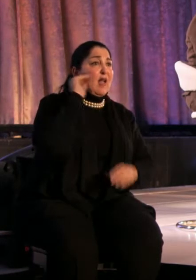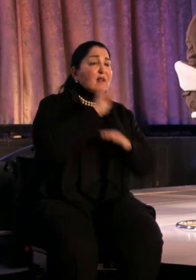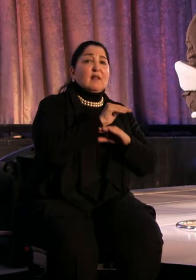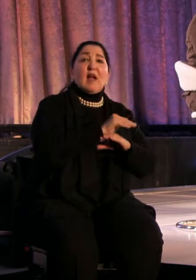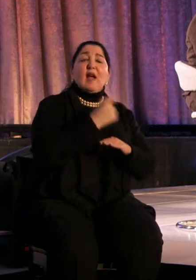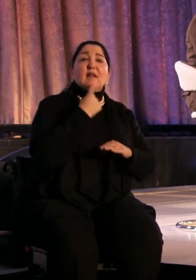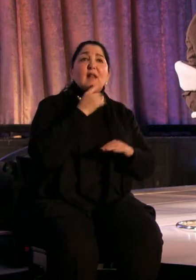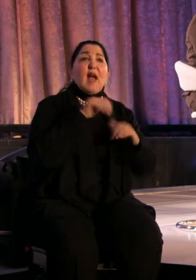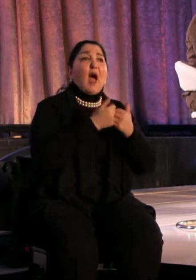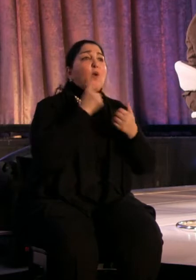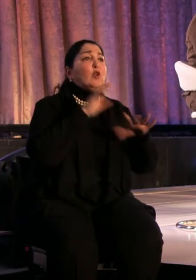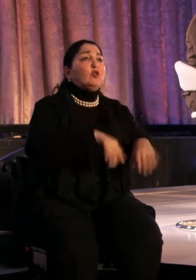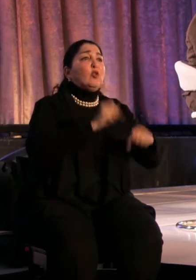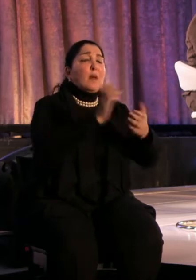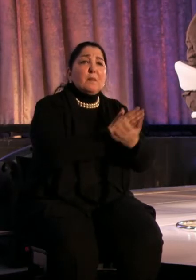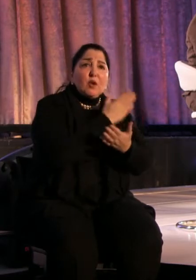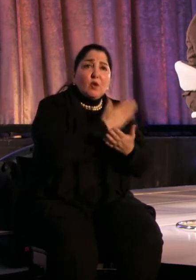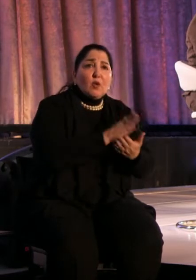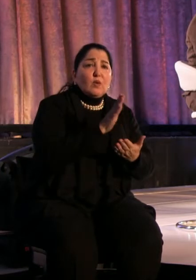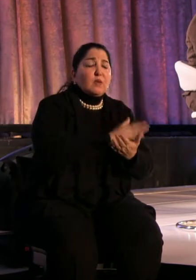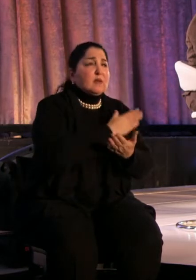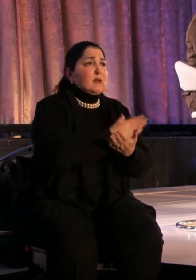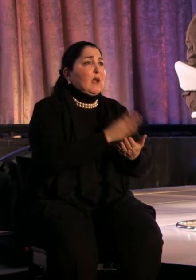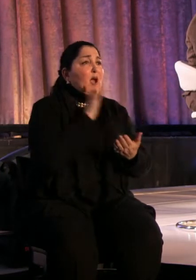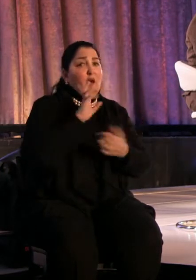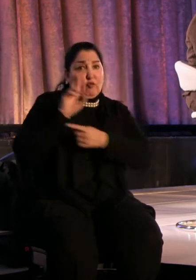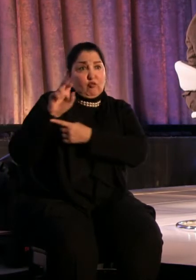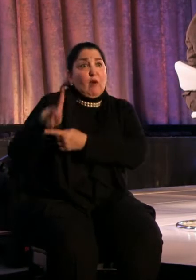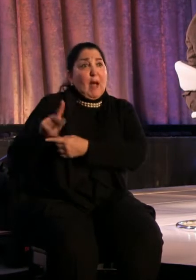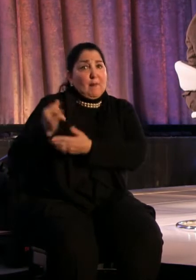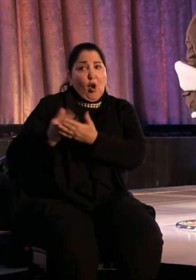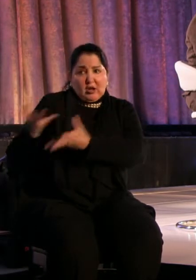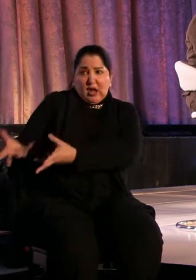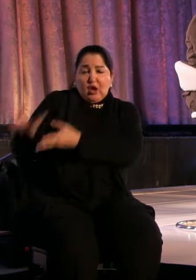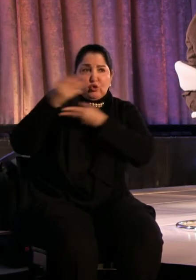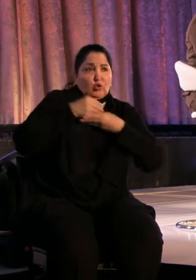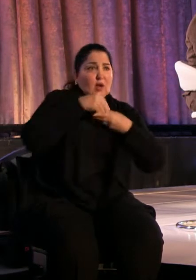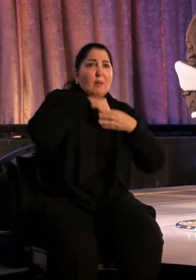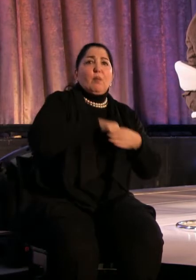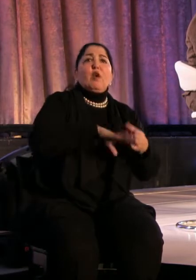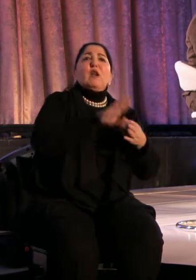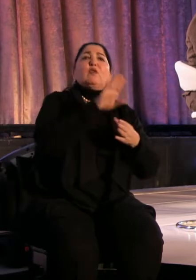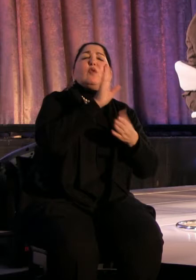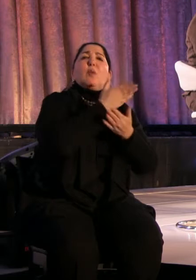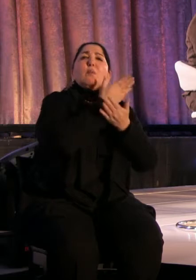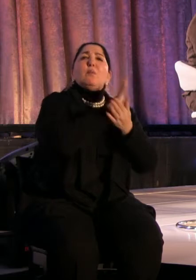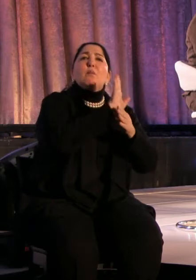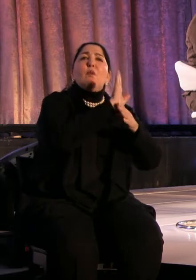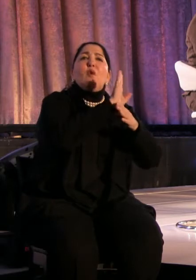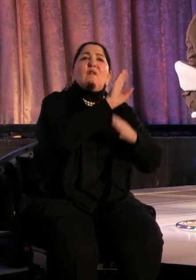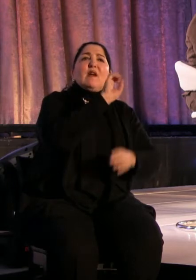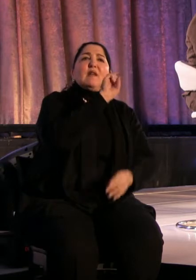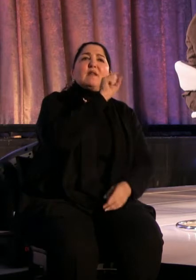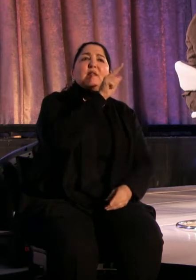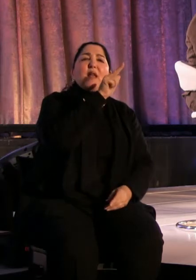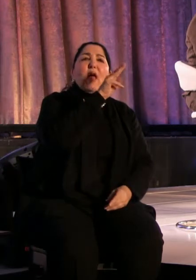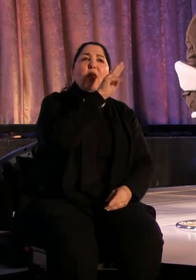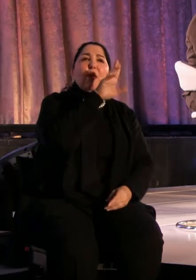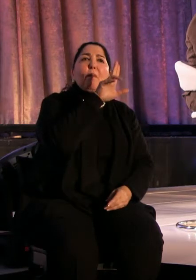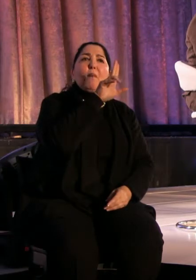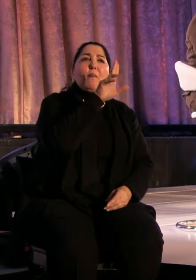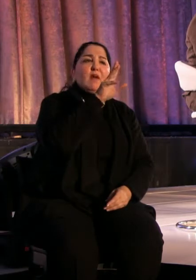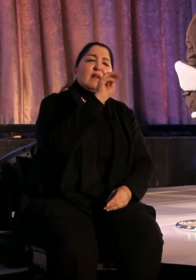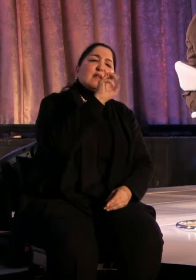put it in, took the music of a rap artist and put it into Selma. So that the next, the